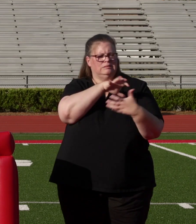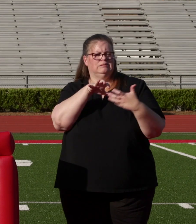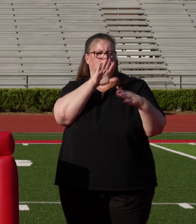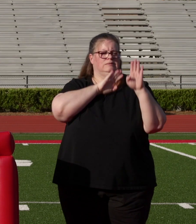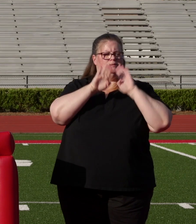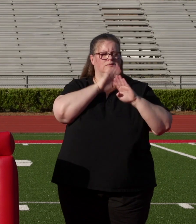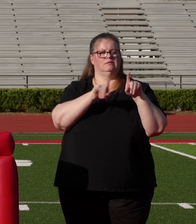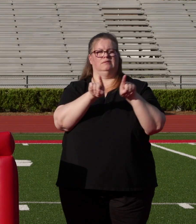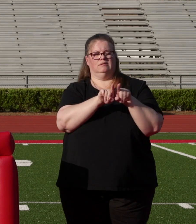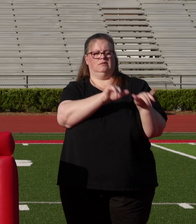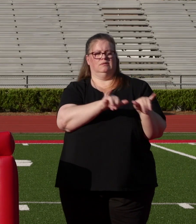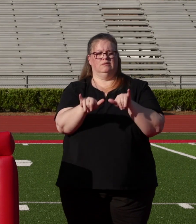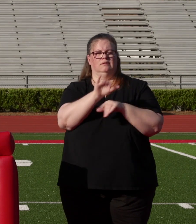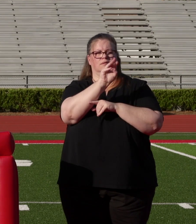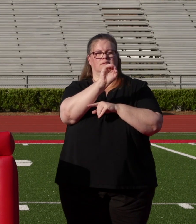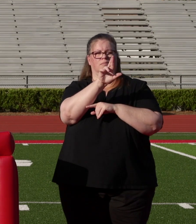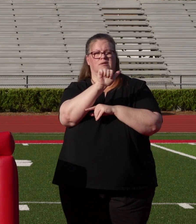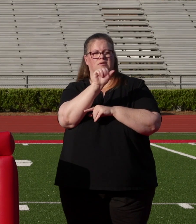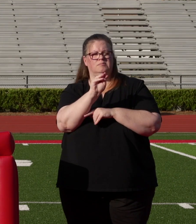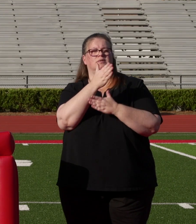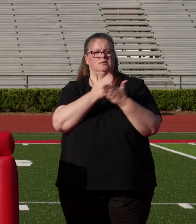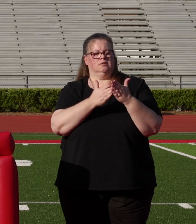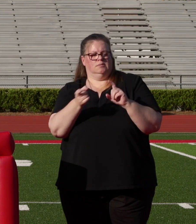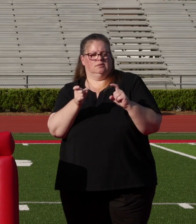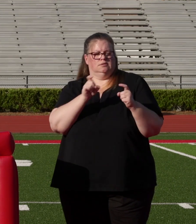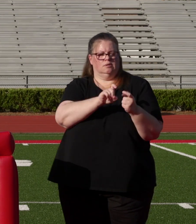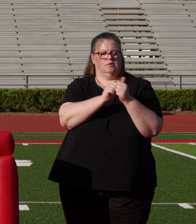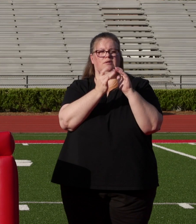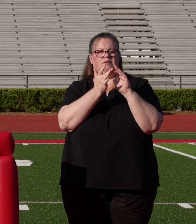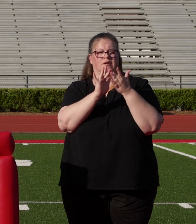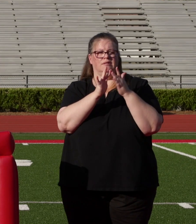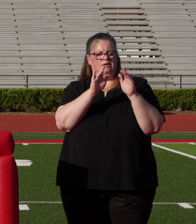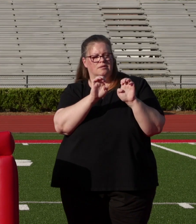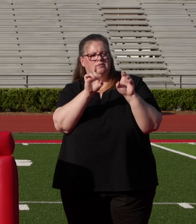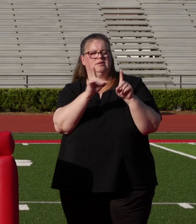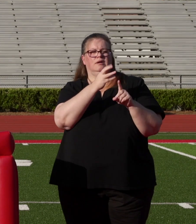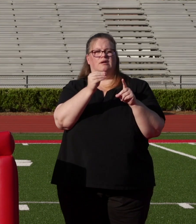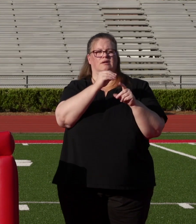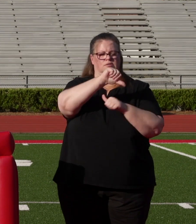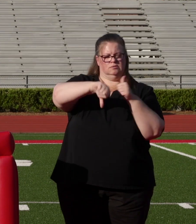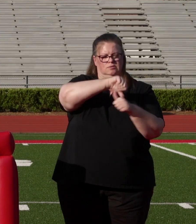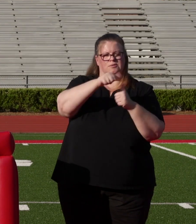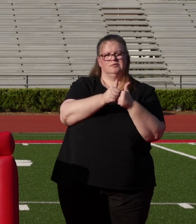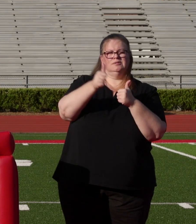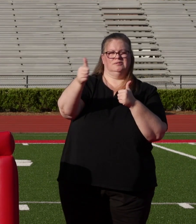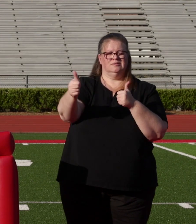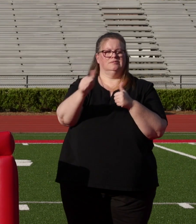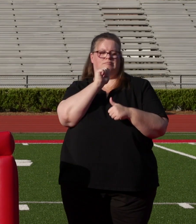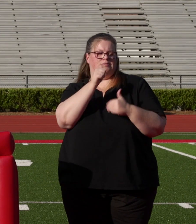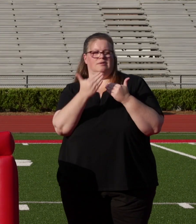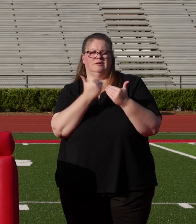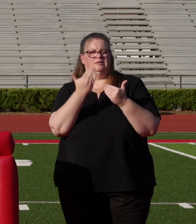Miriam. Personally, the sudden adjustment to online education and social distancing was no easy feat. I missed waving to my